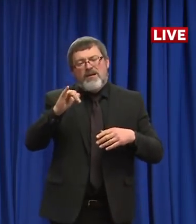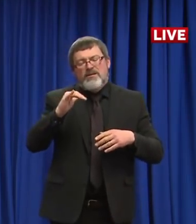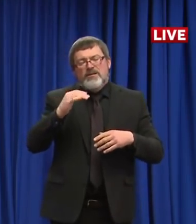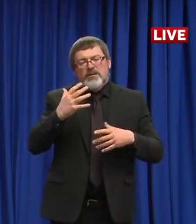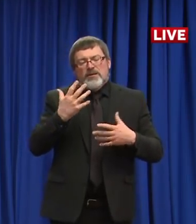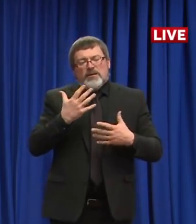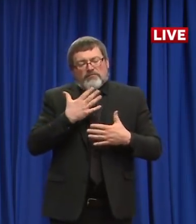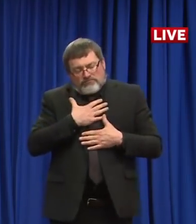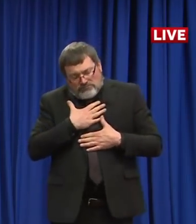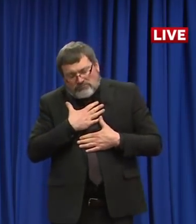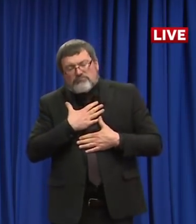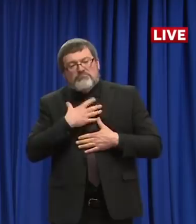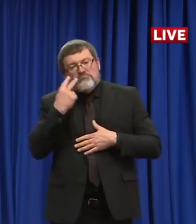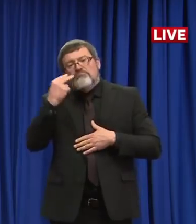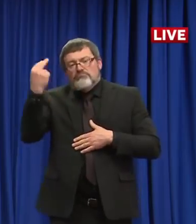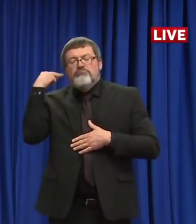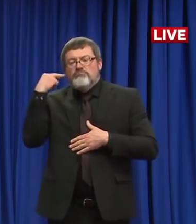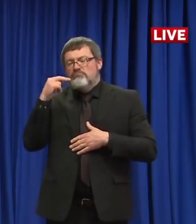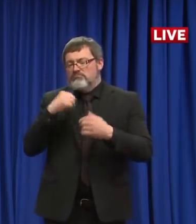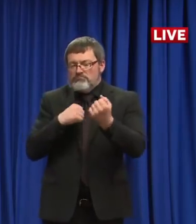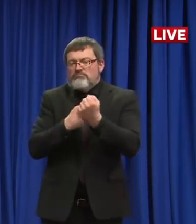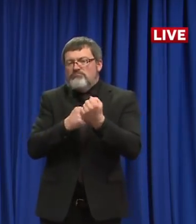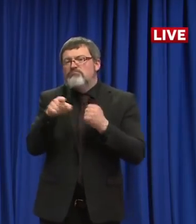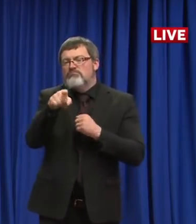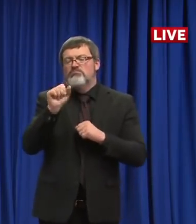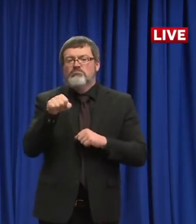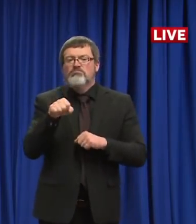through with pandemic COVID-19.